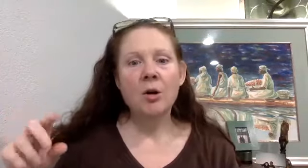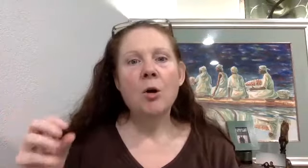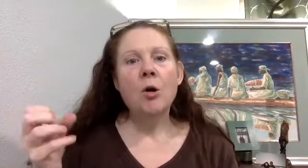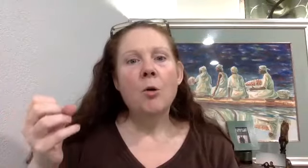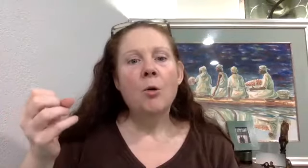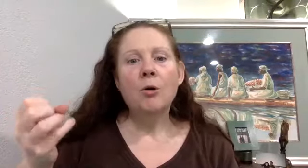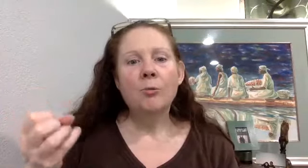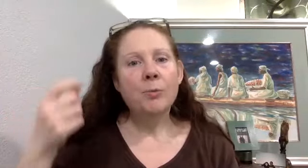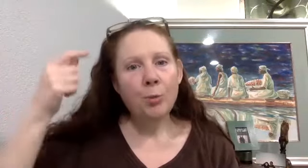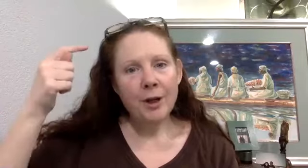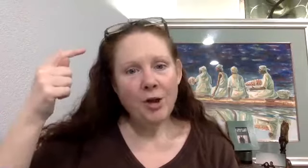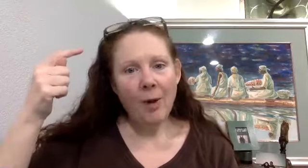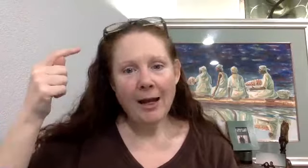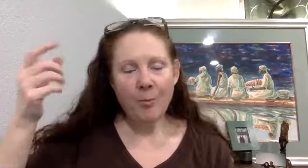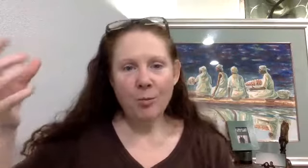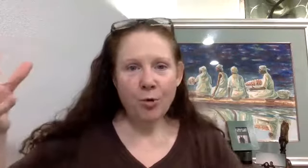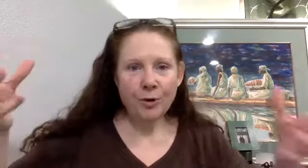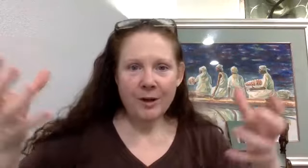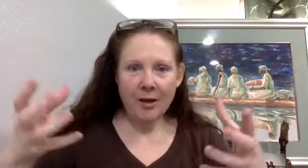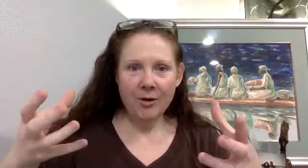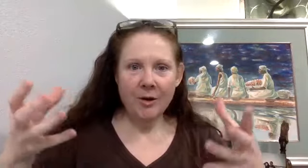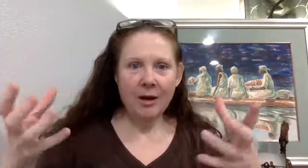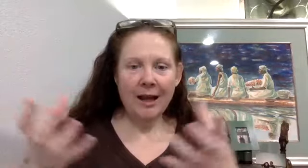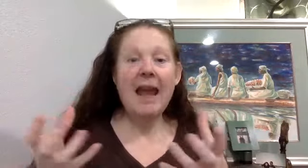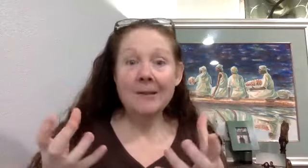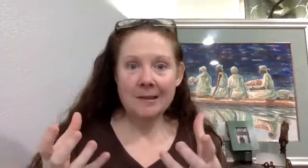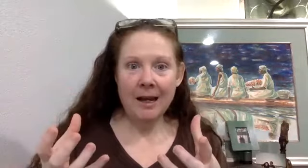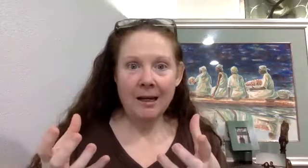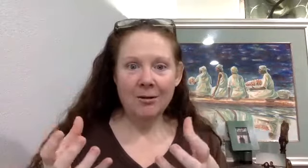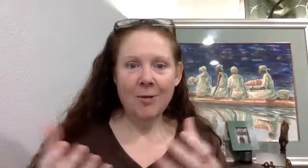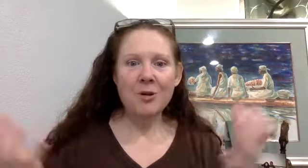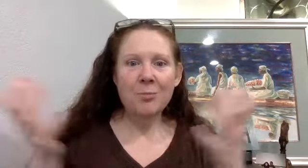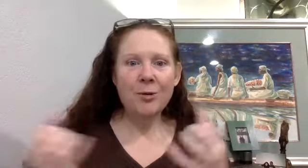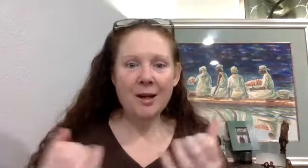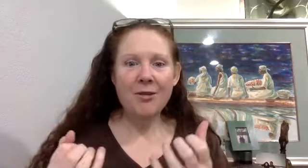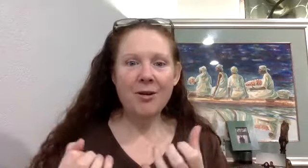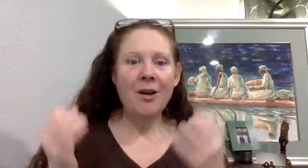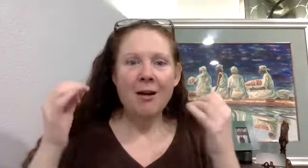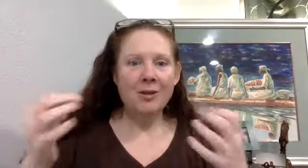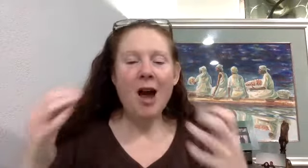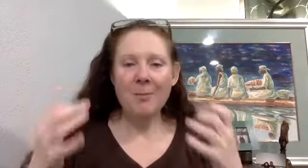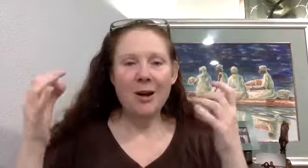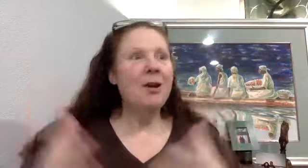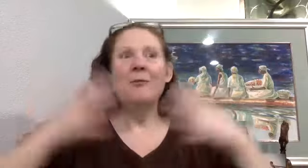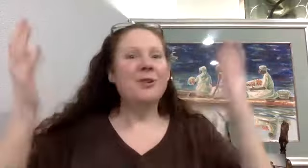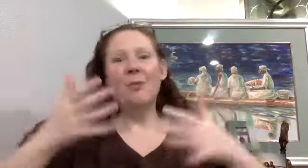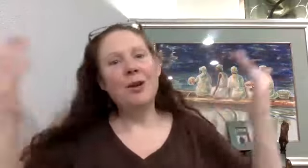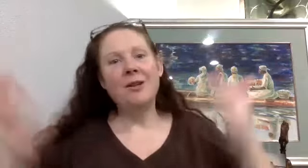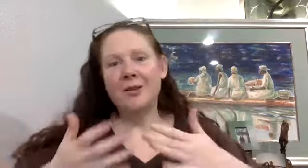put in your mind, I'm going to pull together a case study. Or I'm going to pull together the top, you know, for some reason I